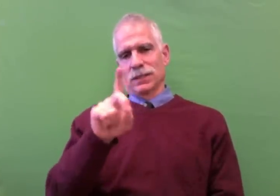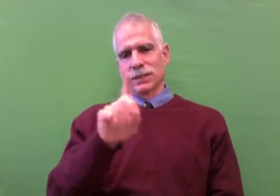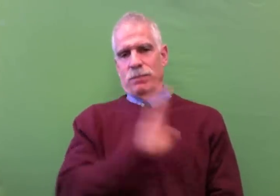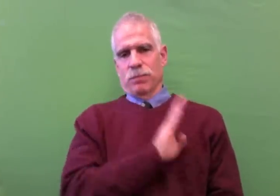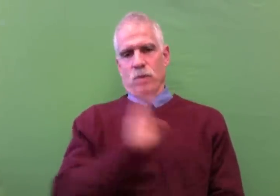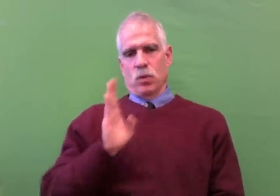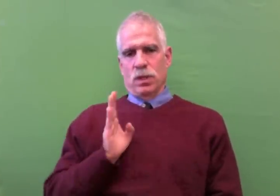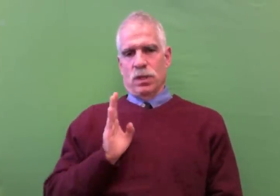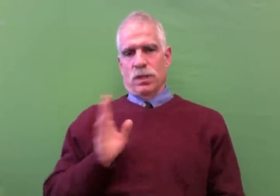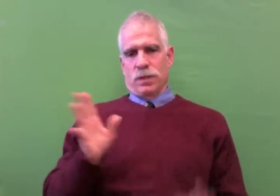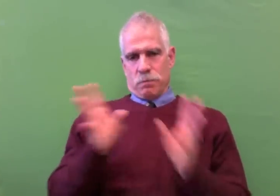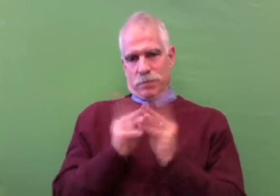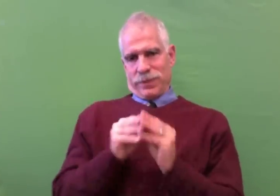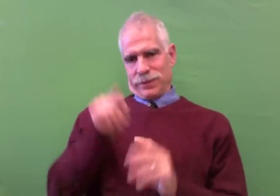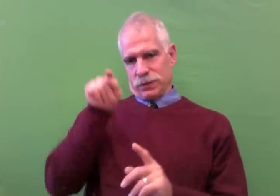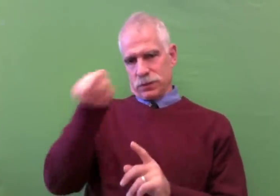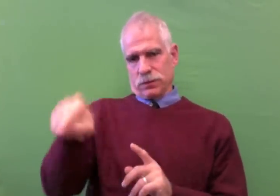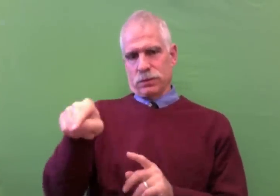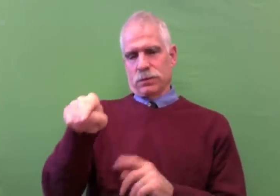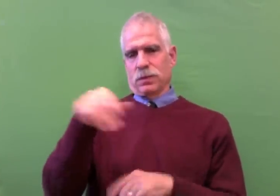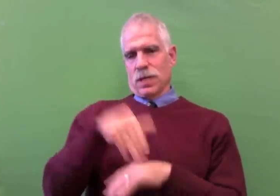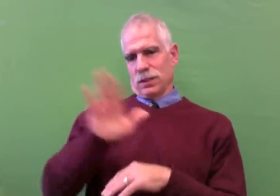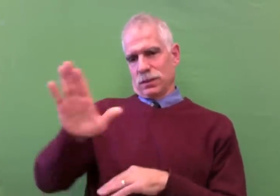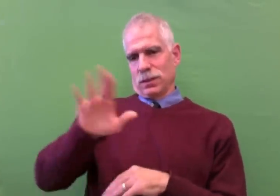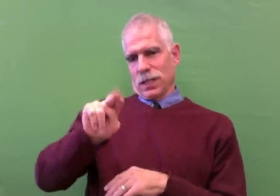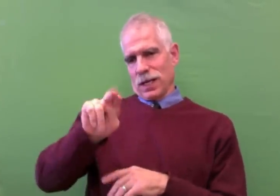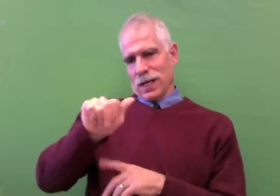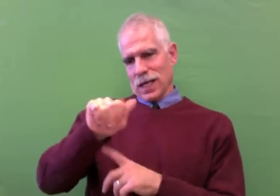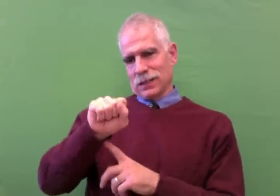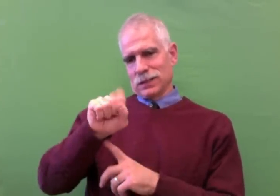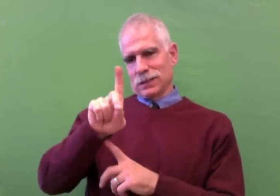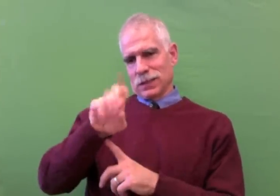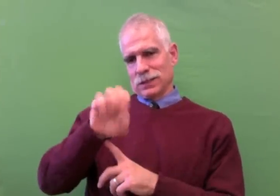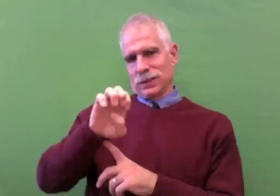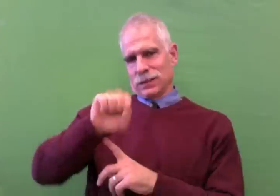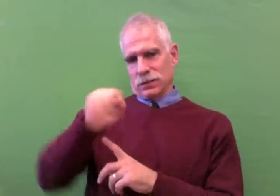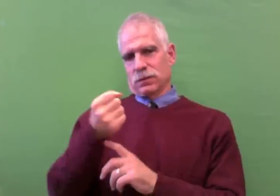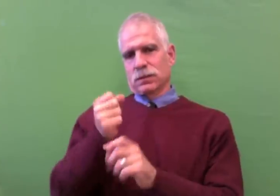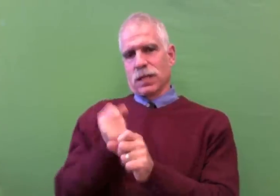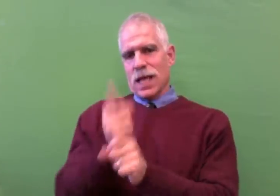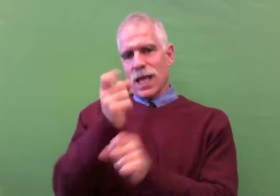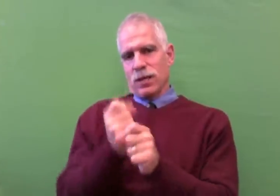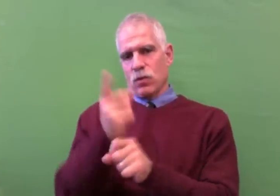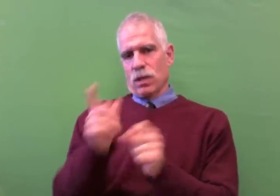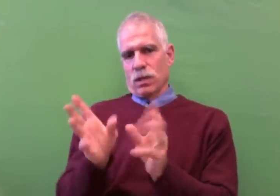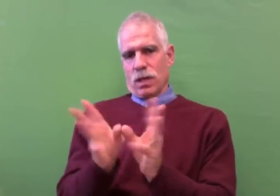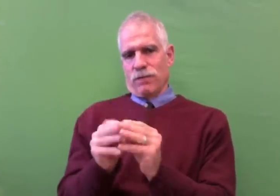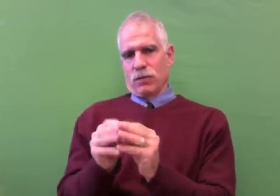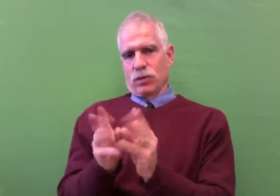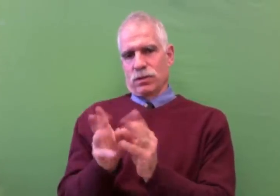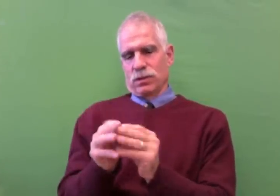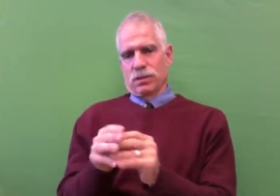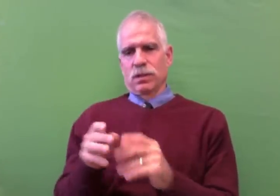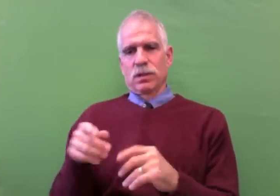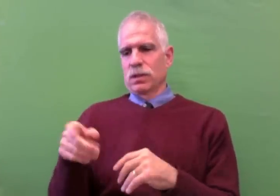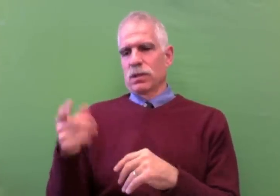Typically, in the fall, the CEASD board meets at the NASDSE's annual conference.